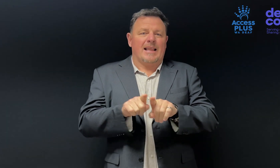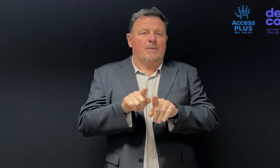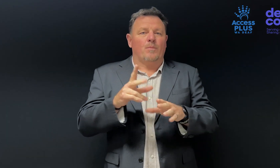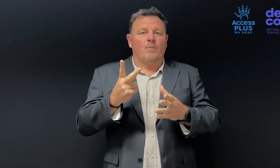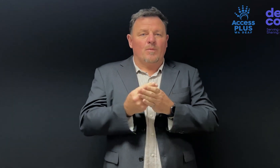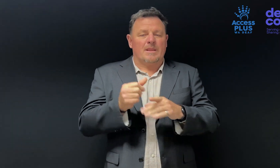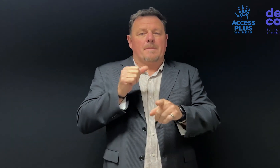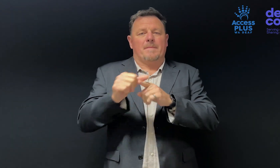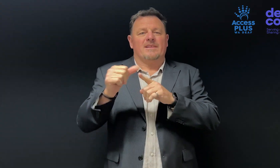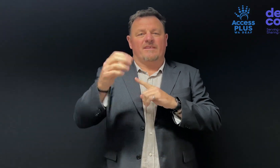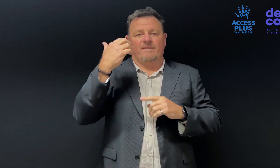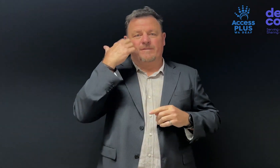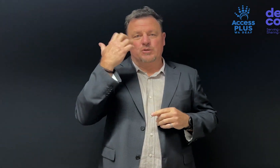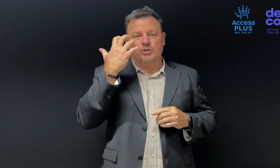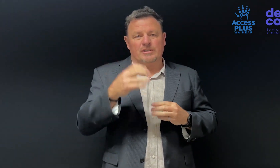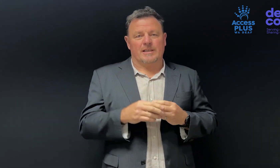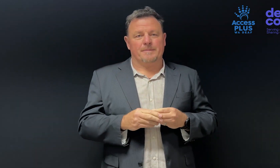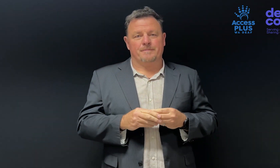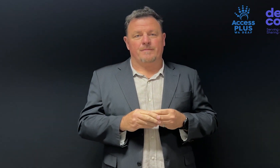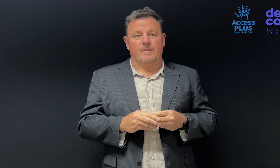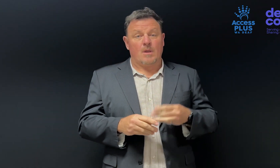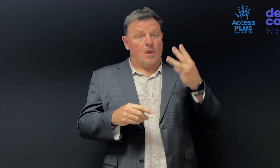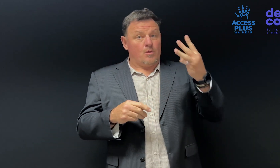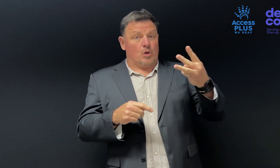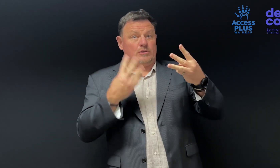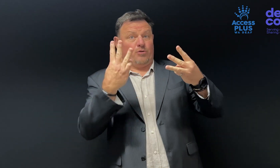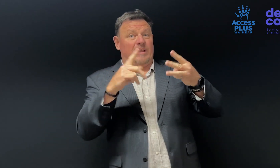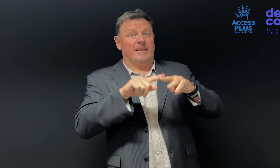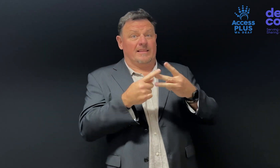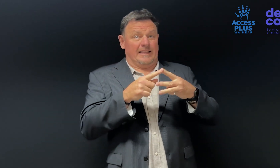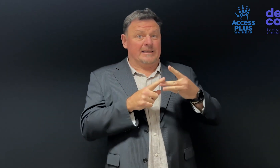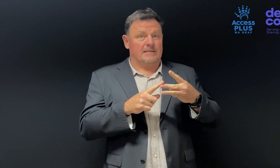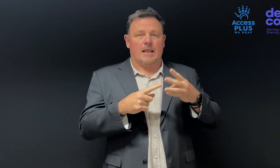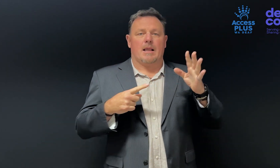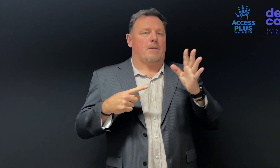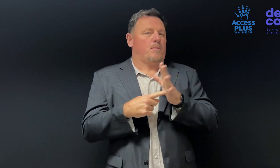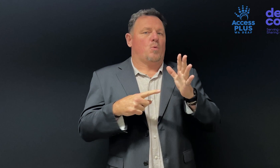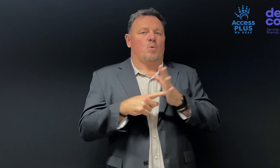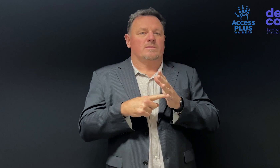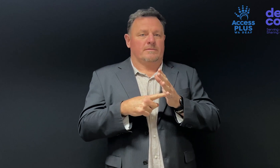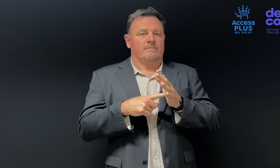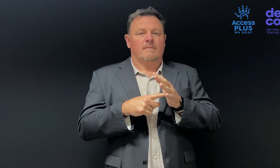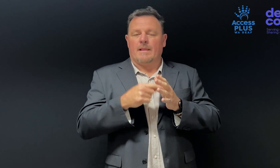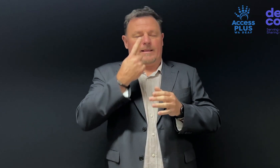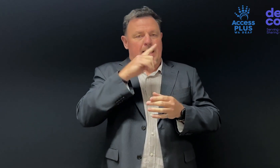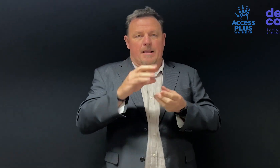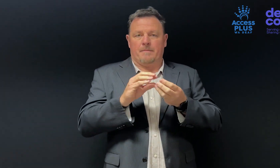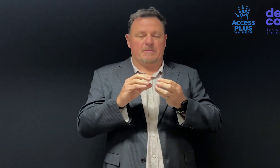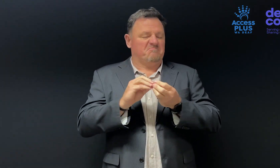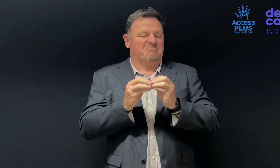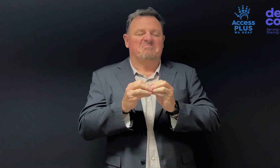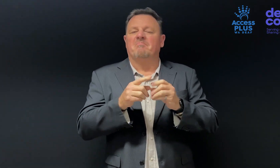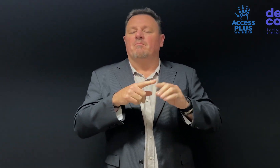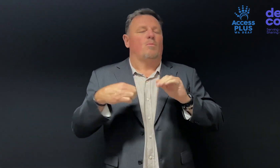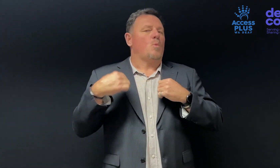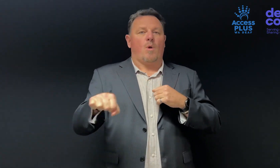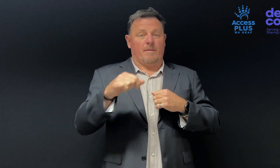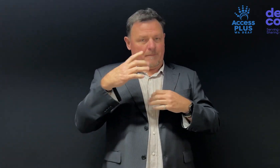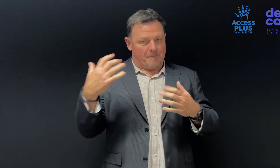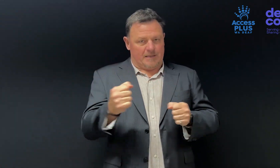the same opportunities but with better future opportunities. It is very important and we were not willing to negotiate